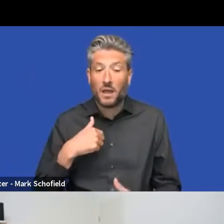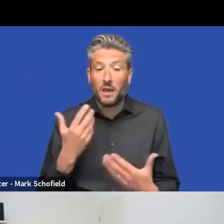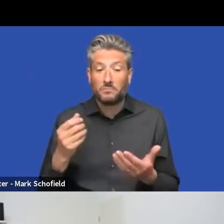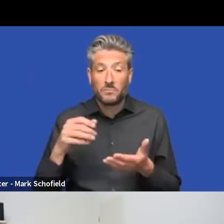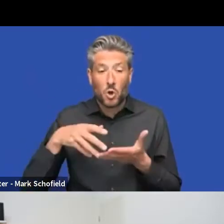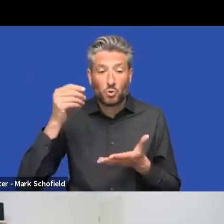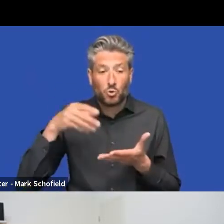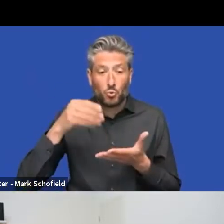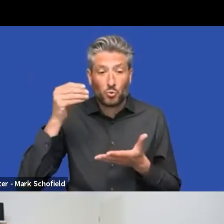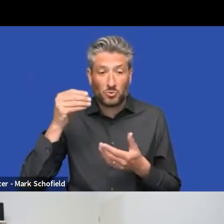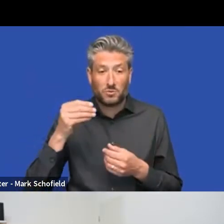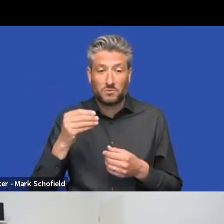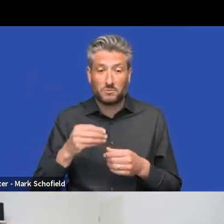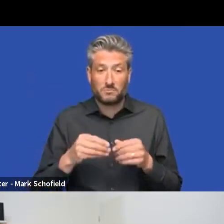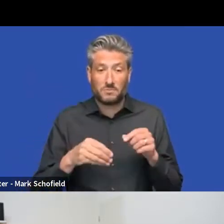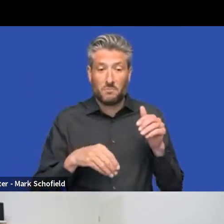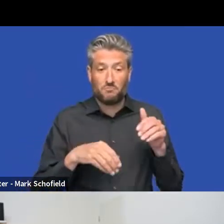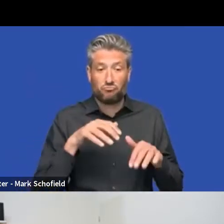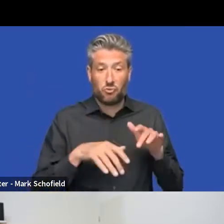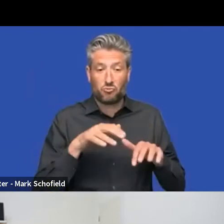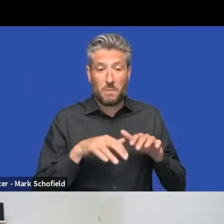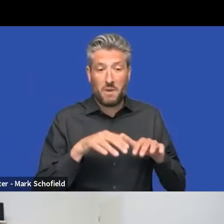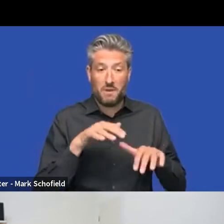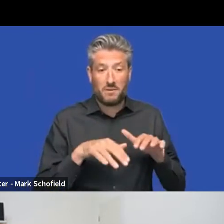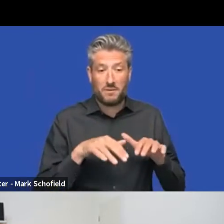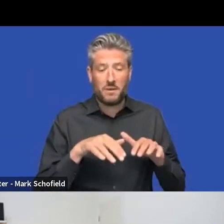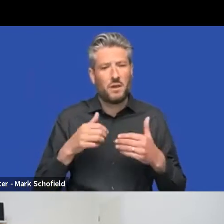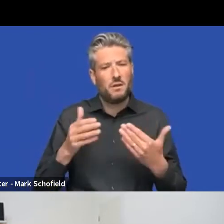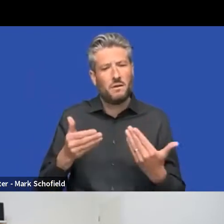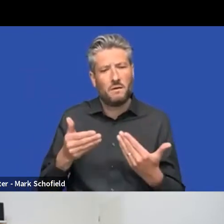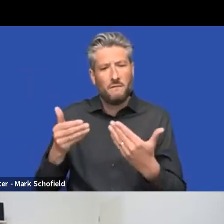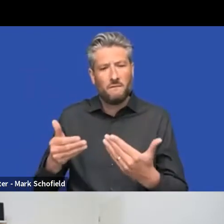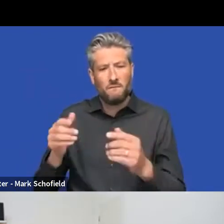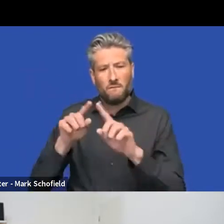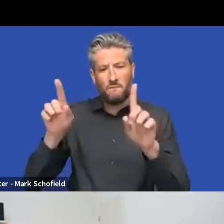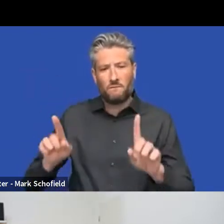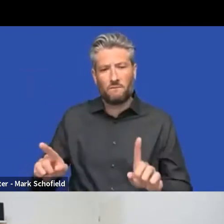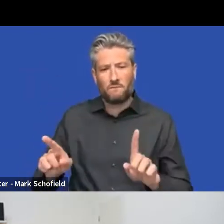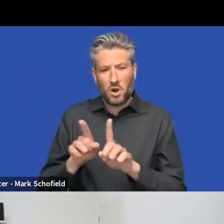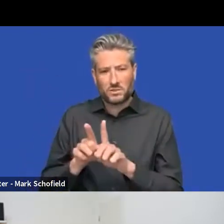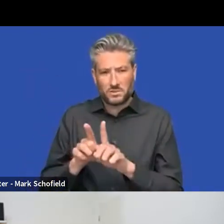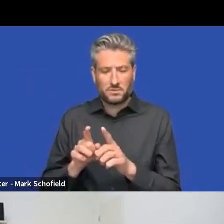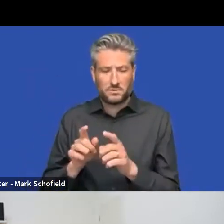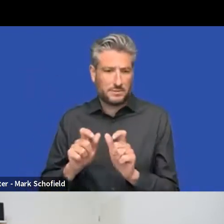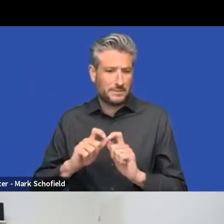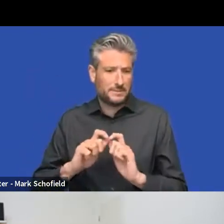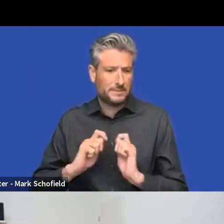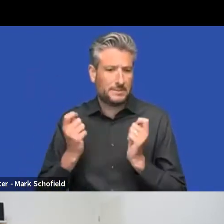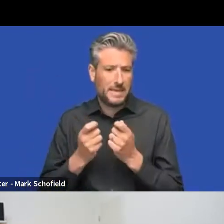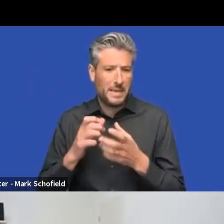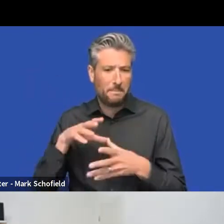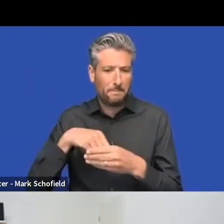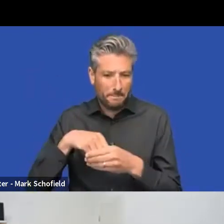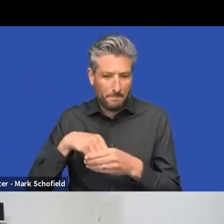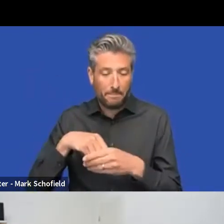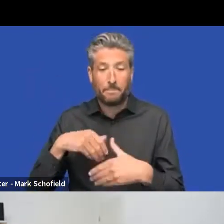I'm on my way to become a front end developer, I guess. Um, and I started in January,